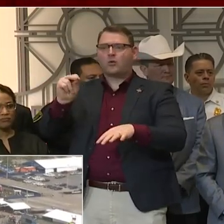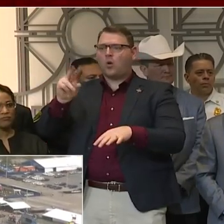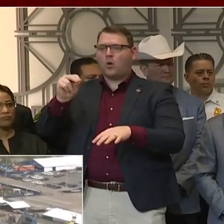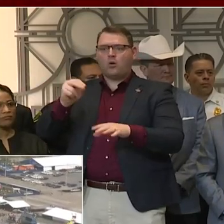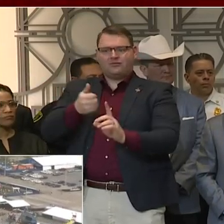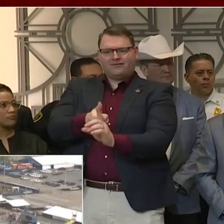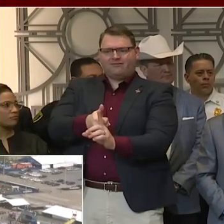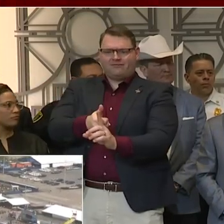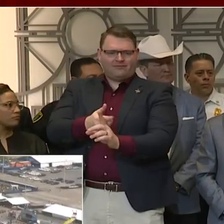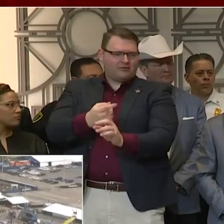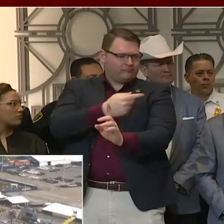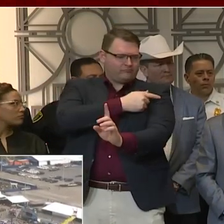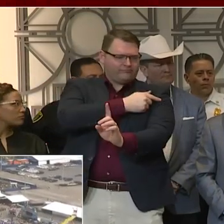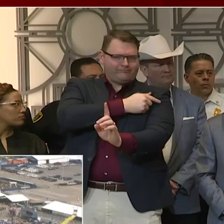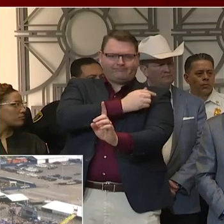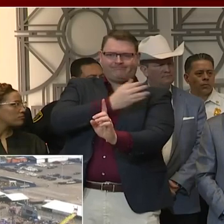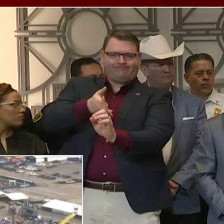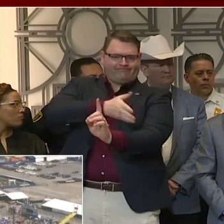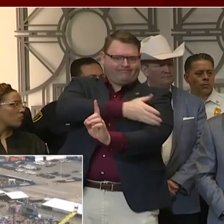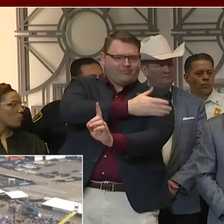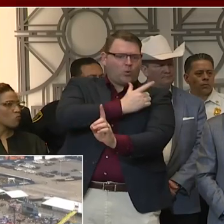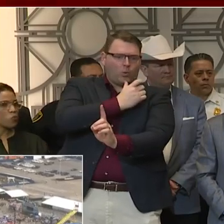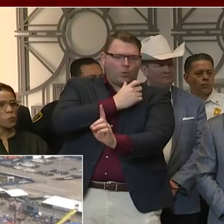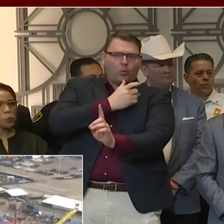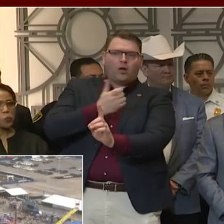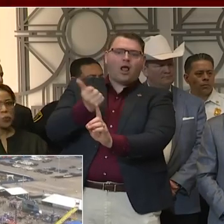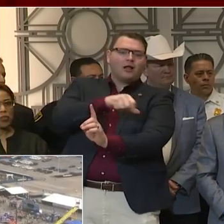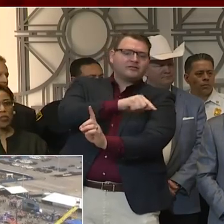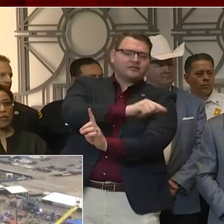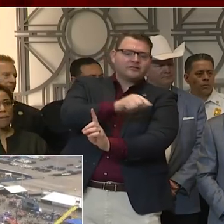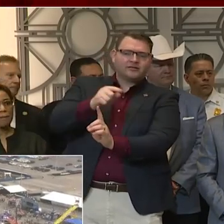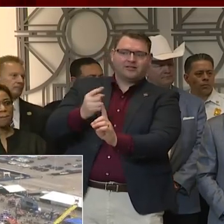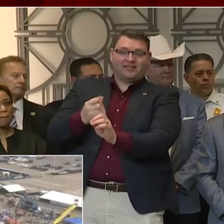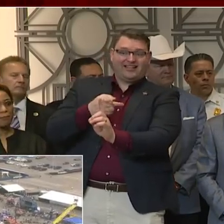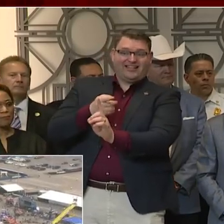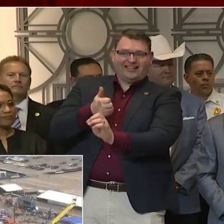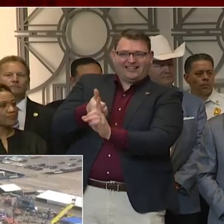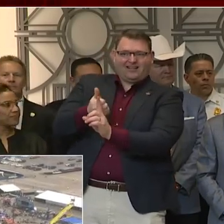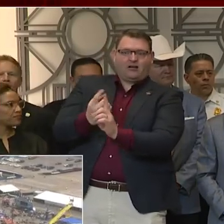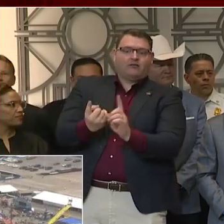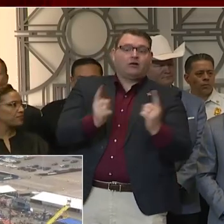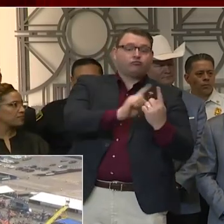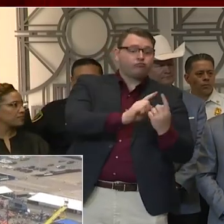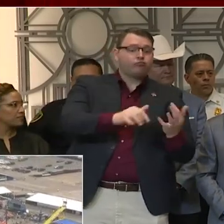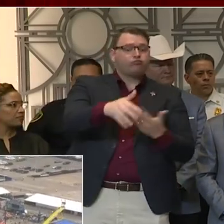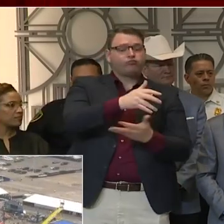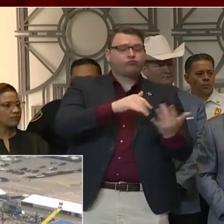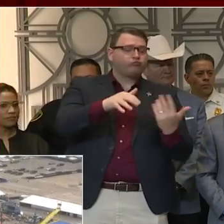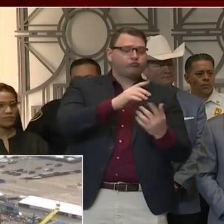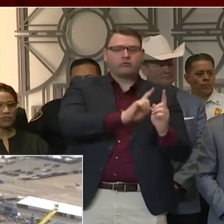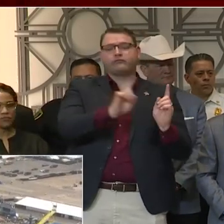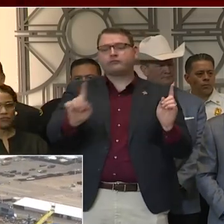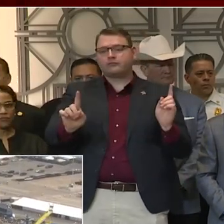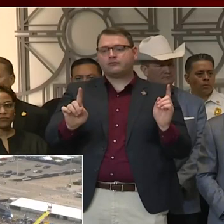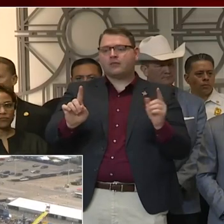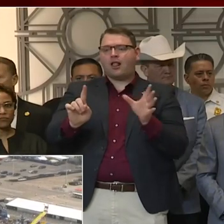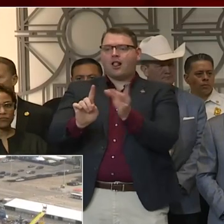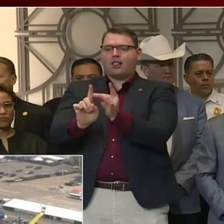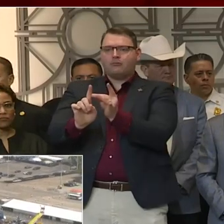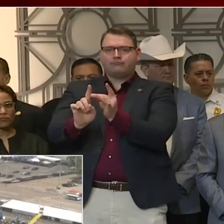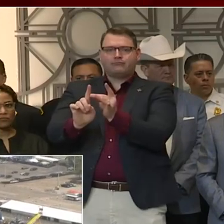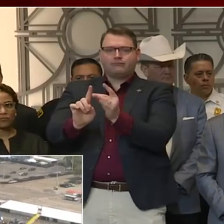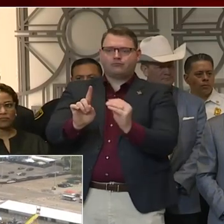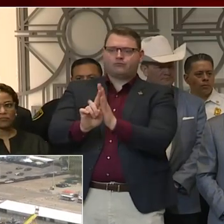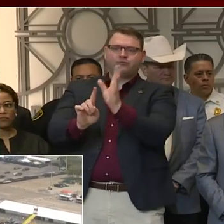means there is likely another person in the community. And so we suspect that this is, you know, potentially a tip of an iceberg, and there may be many